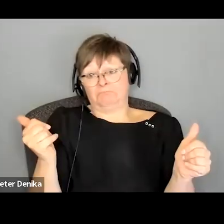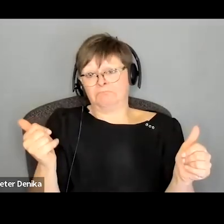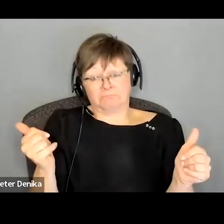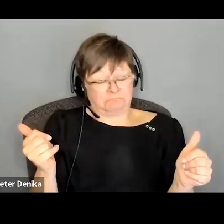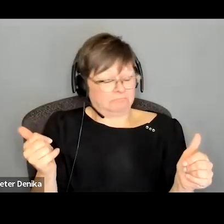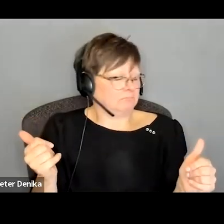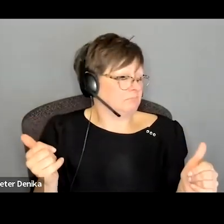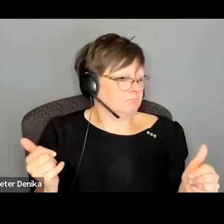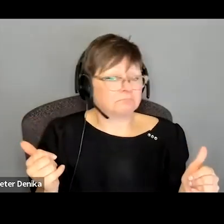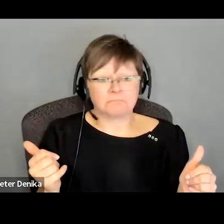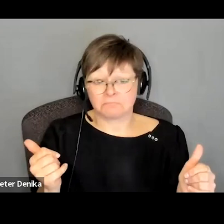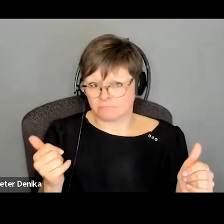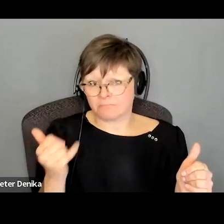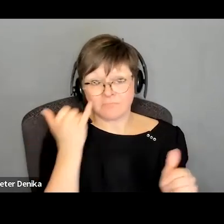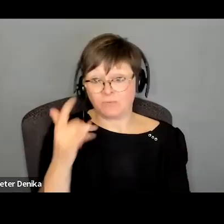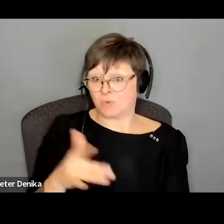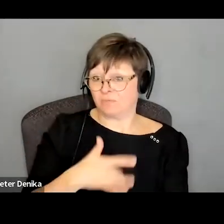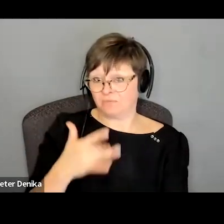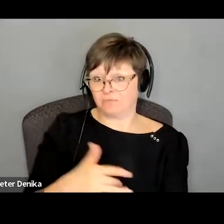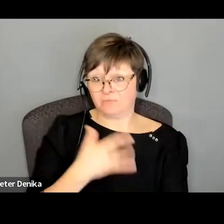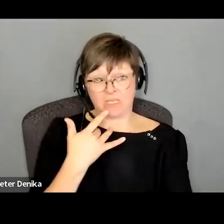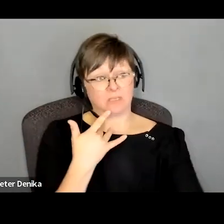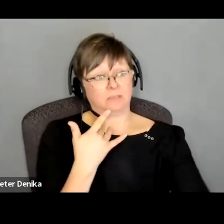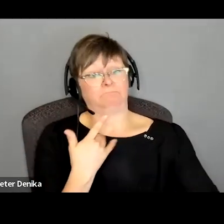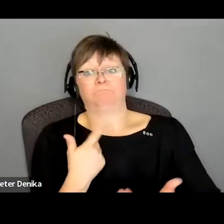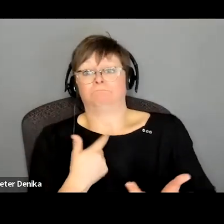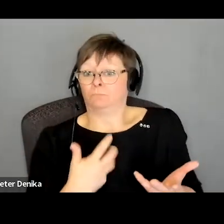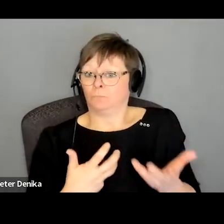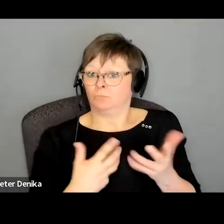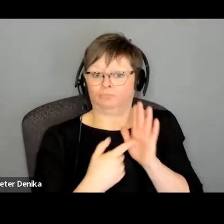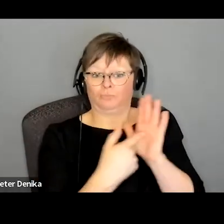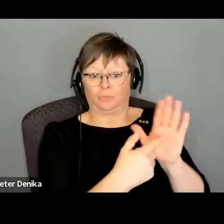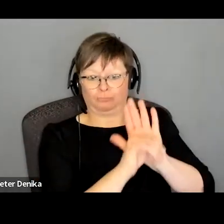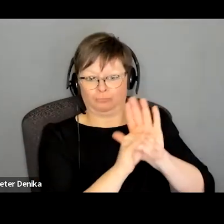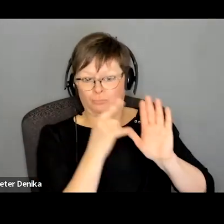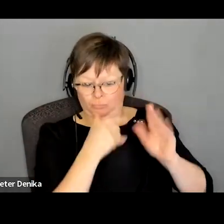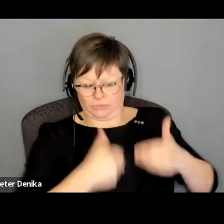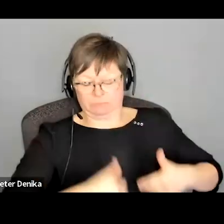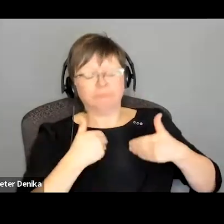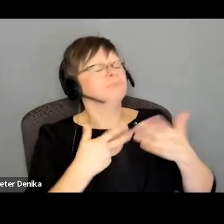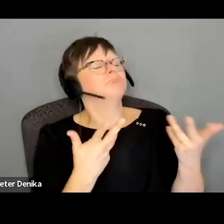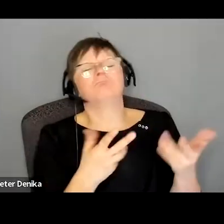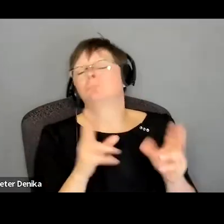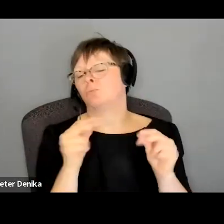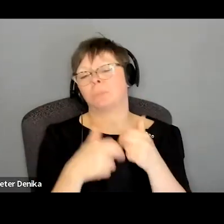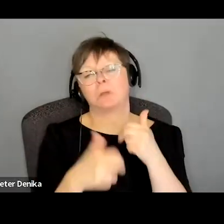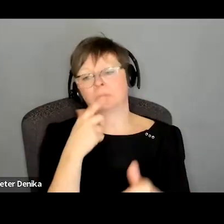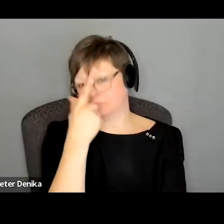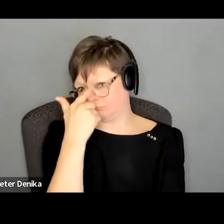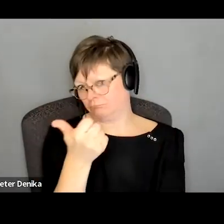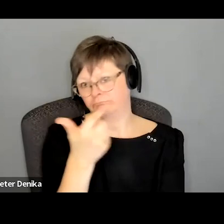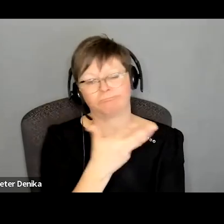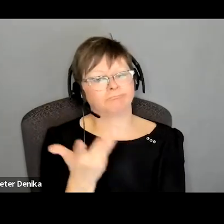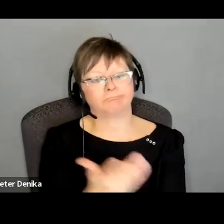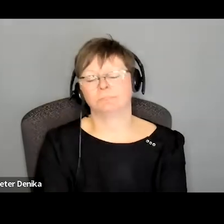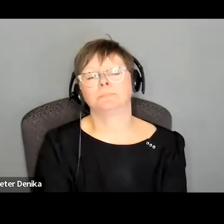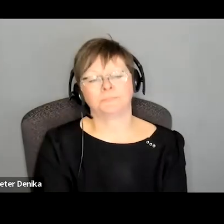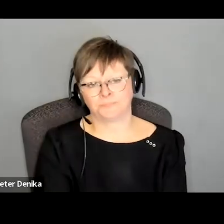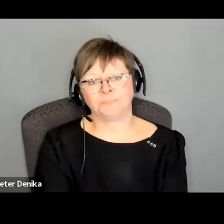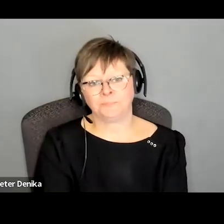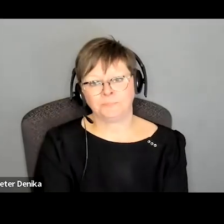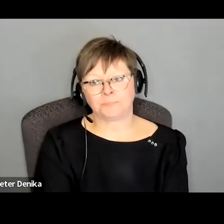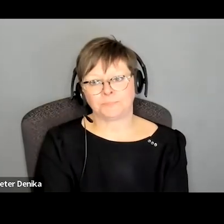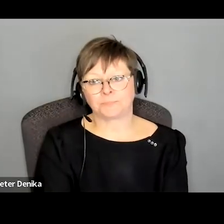to disclose that and say i think i'm right for this and also i am blah blah blah i don't think that's a problem at all um i